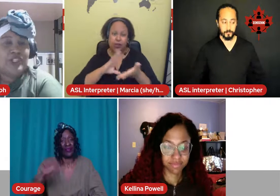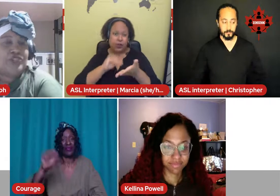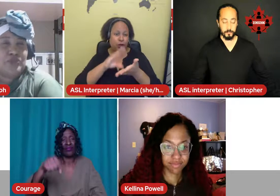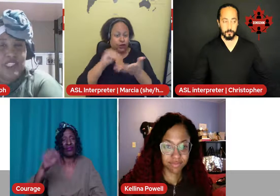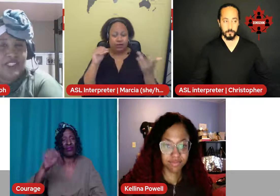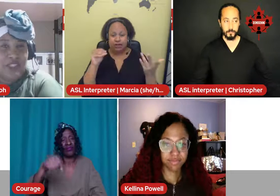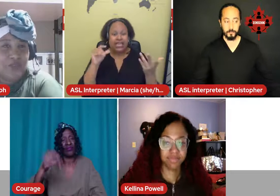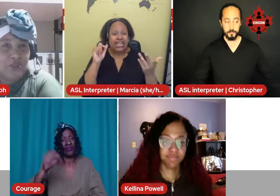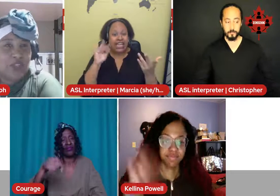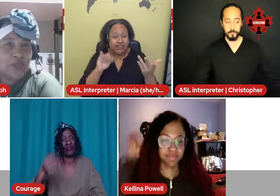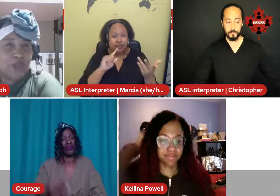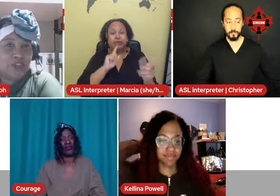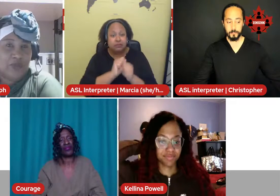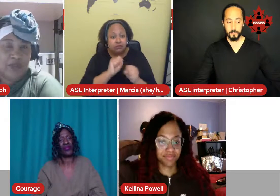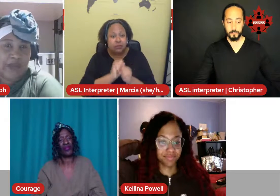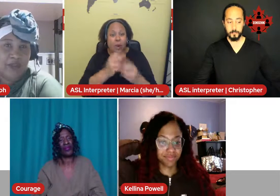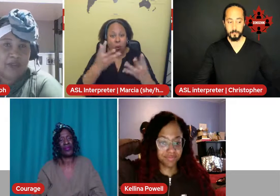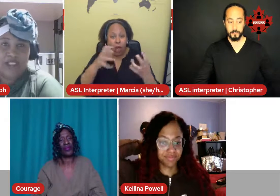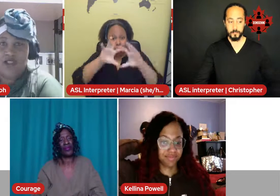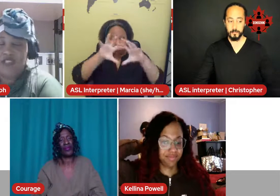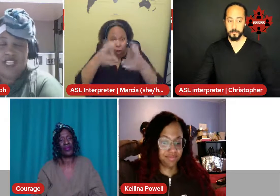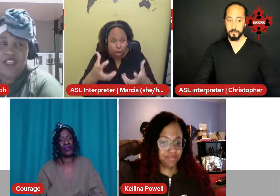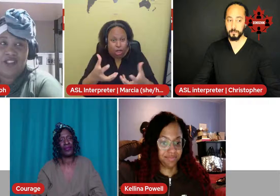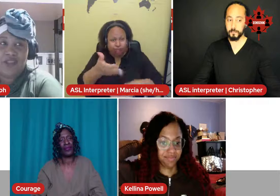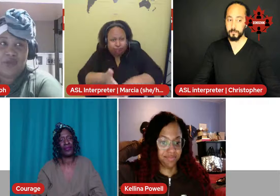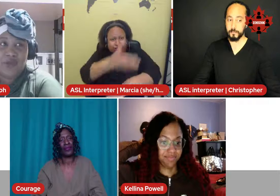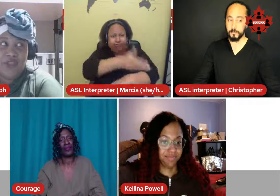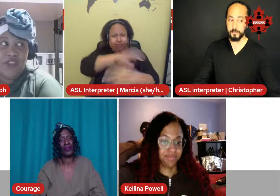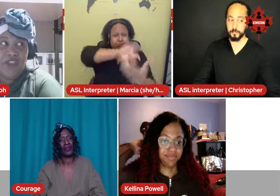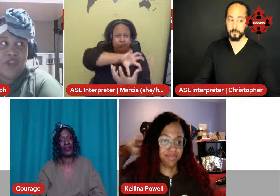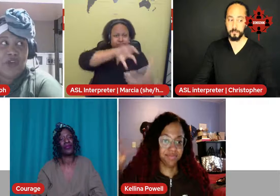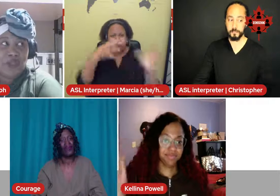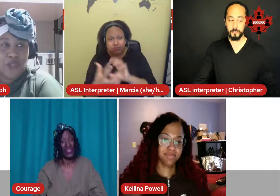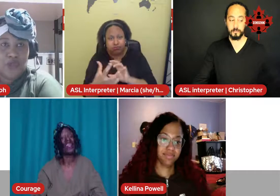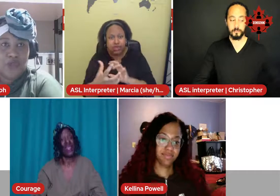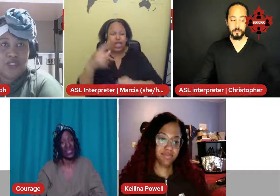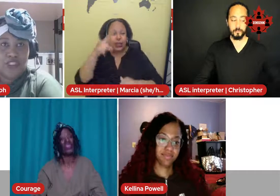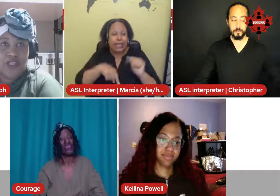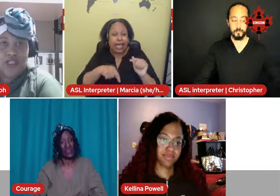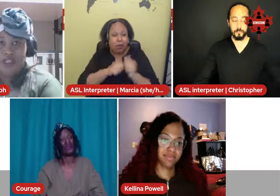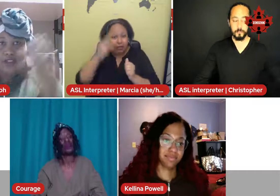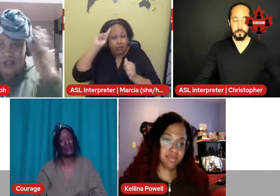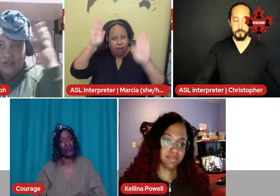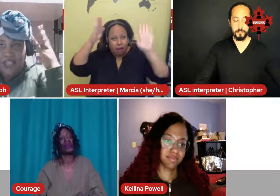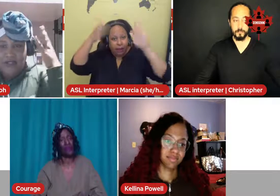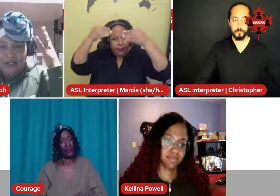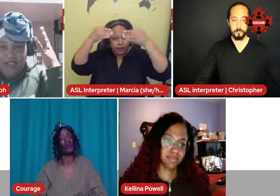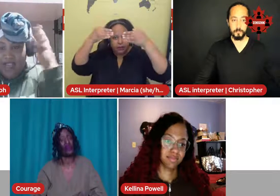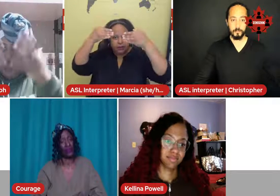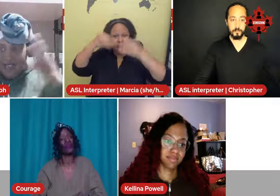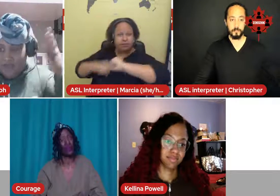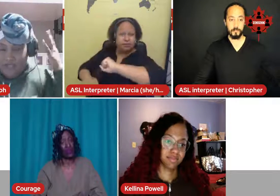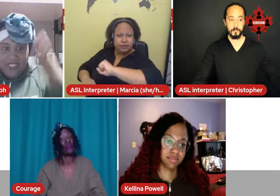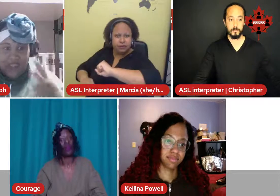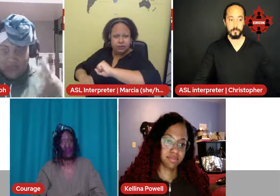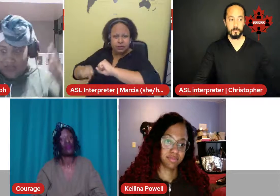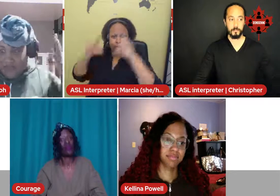we truly say we want the world to be a better place, you cannot do it with closed eyes or ears or